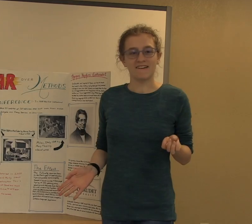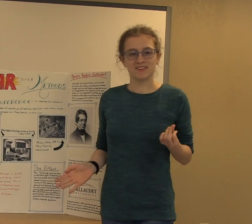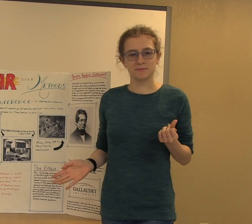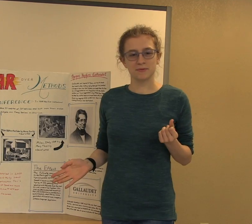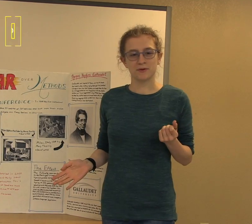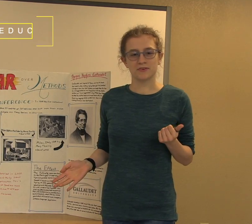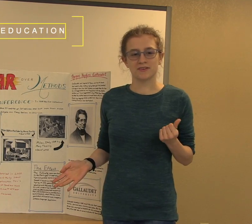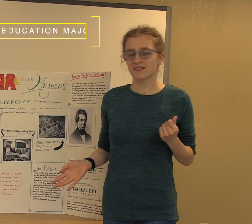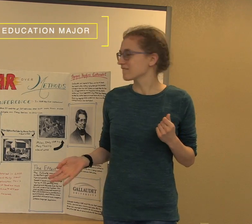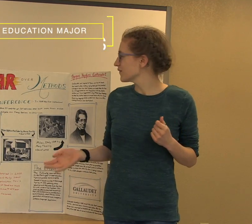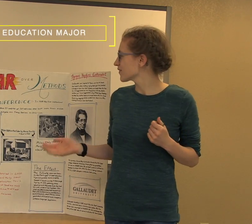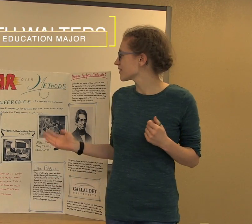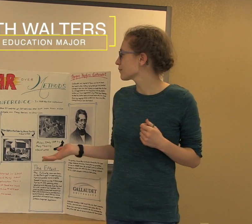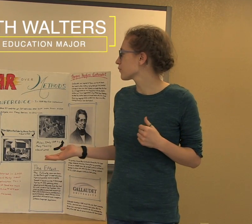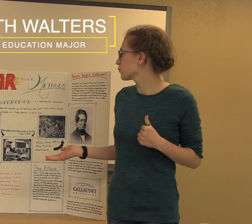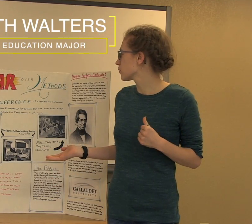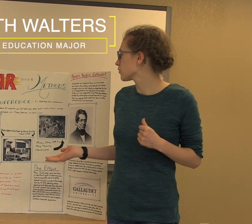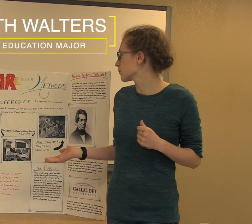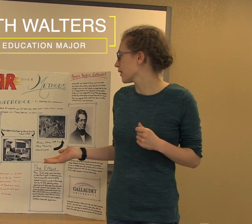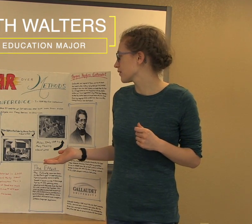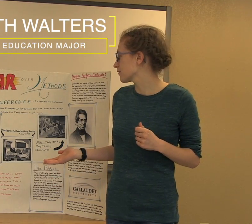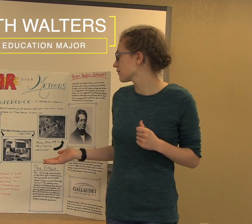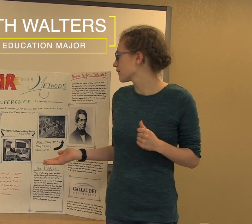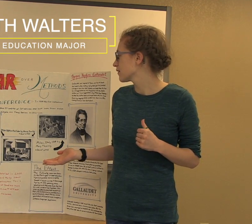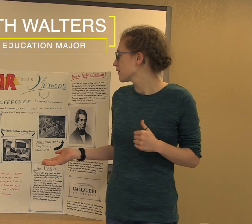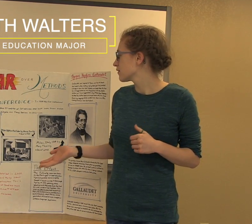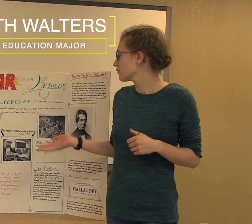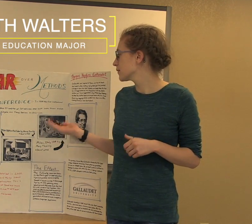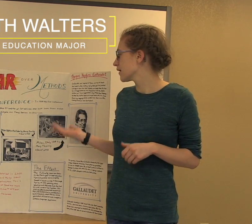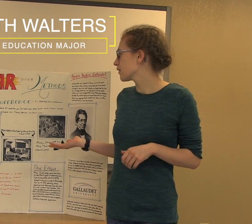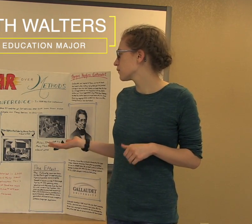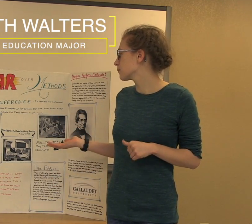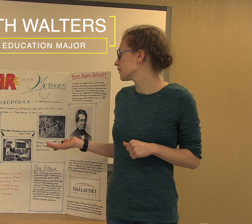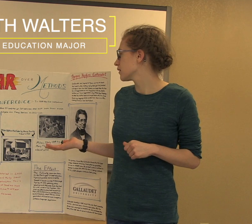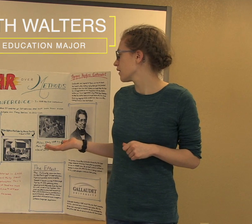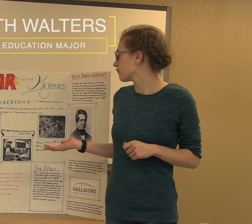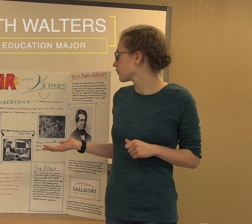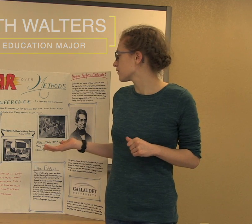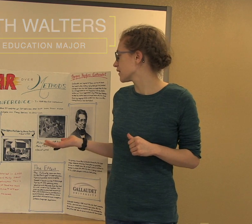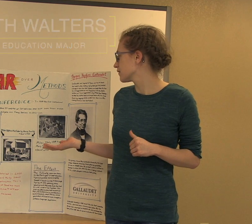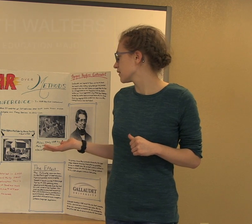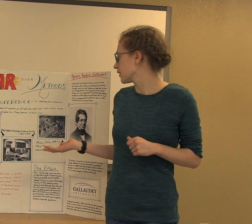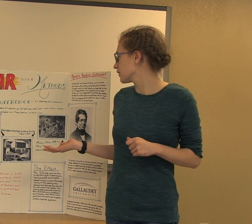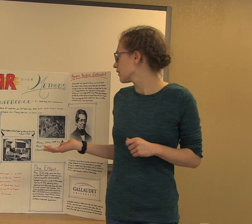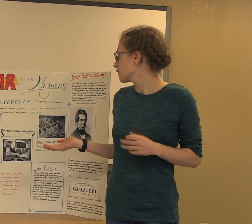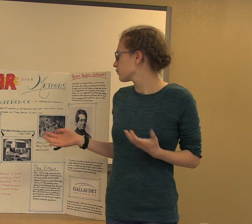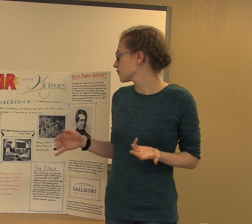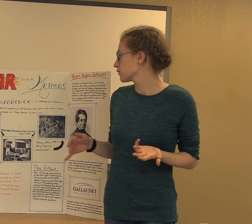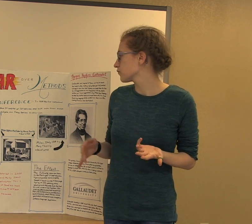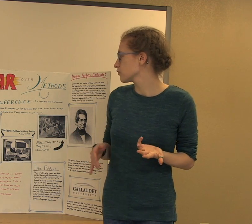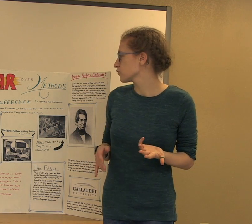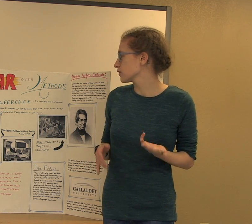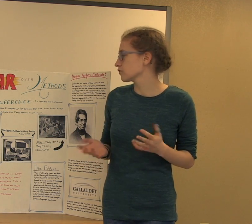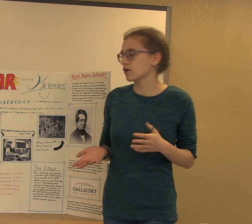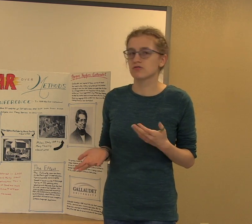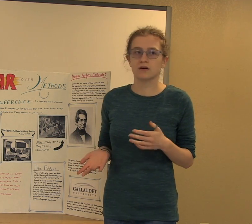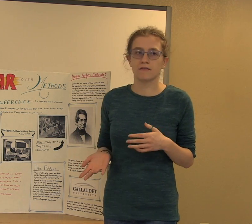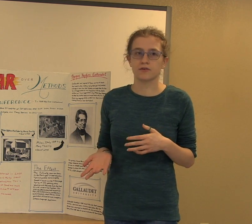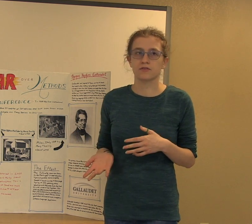I'm Elizabeth Walters and I'll be presenting to about the War Over Methods. This began with the Milan Conference in 1880. This was the first international conference